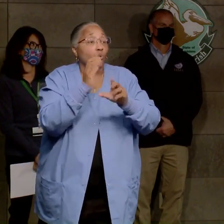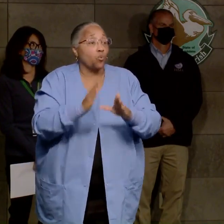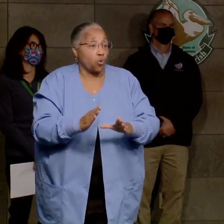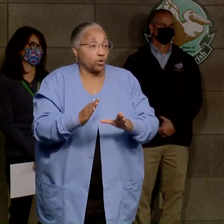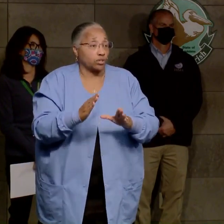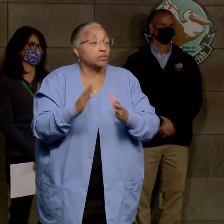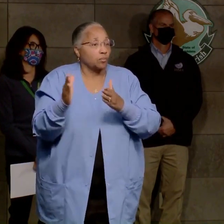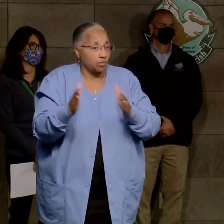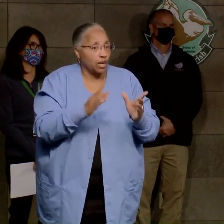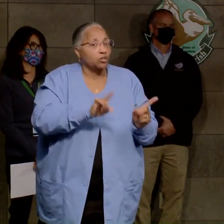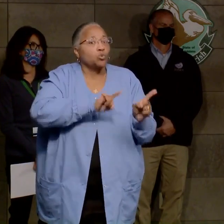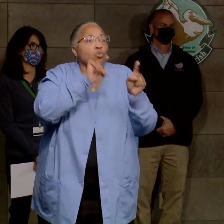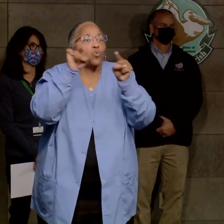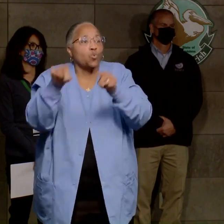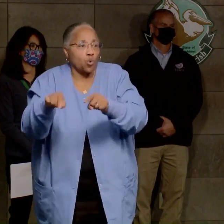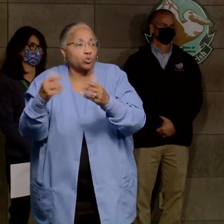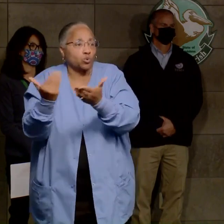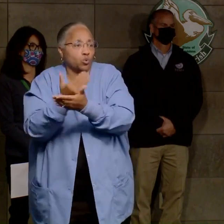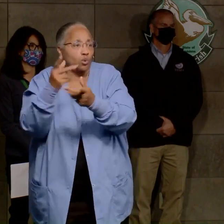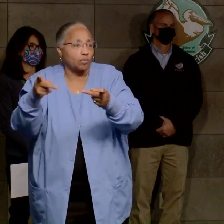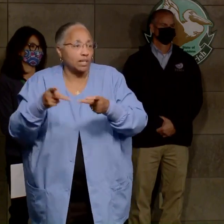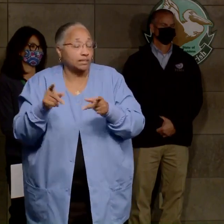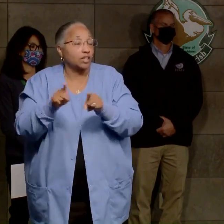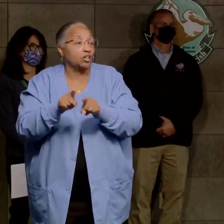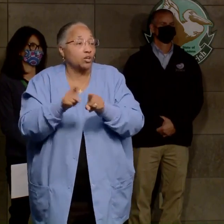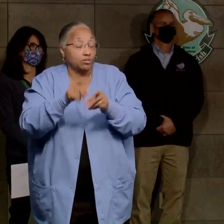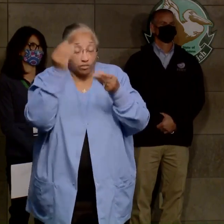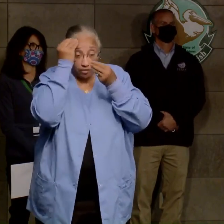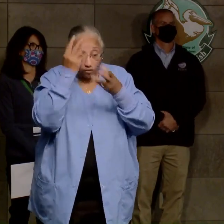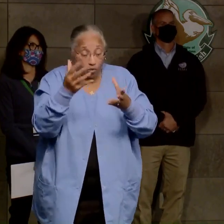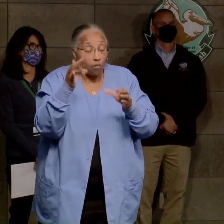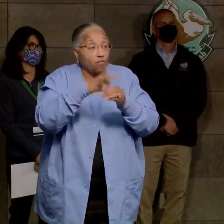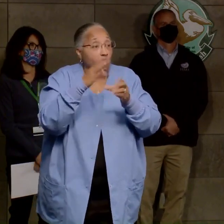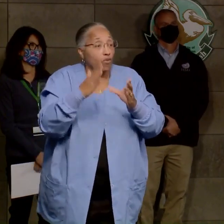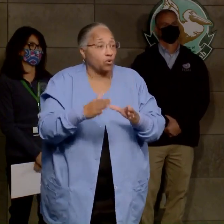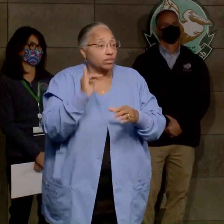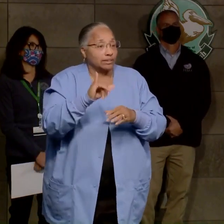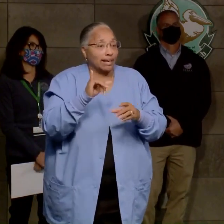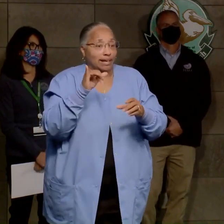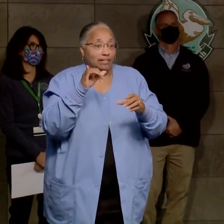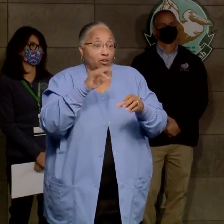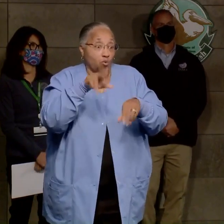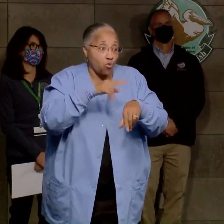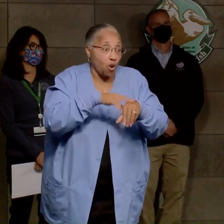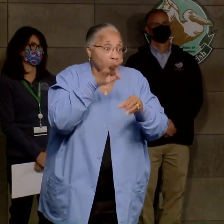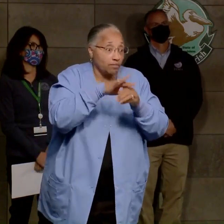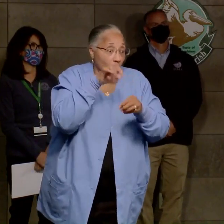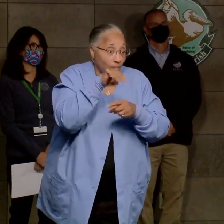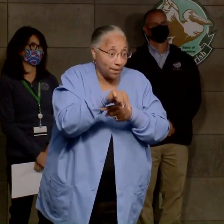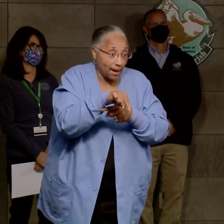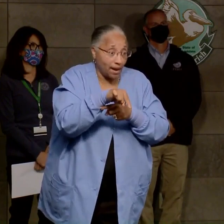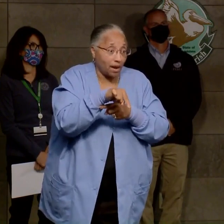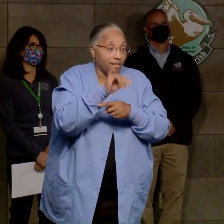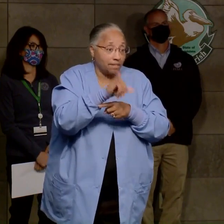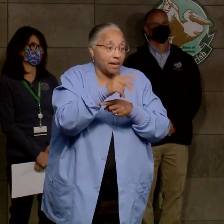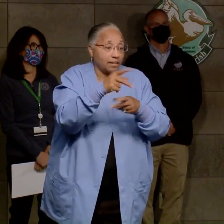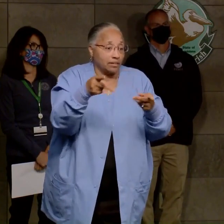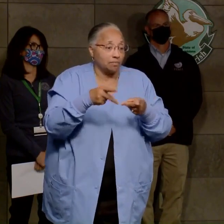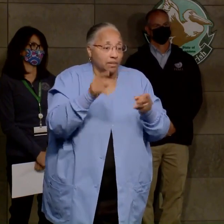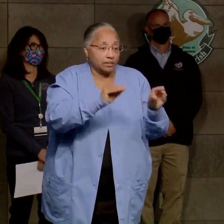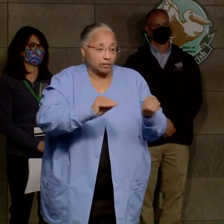go there, but also try to communicate with the voters who voted at that precinct where the